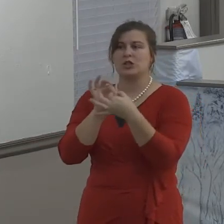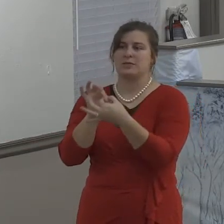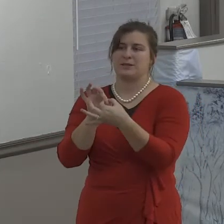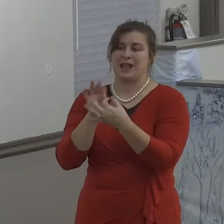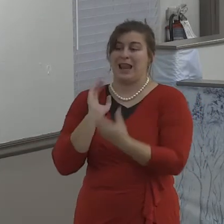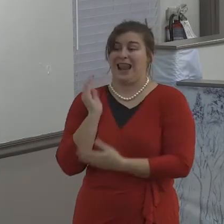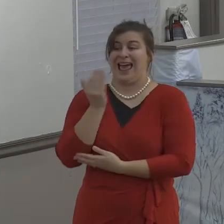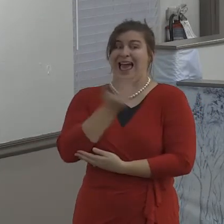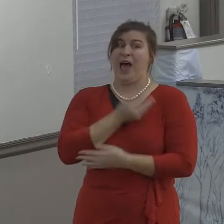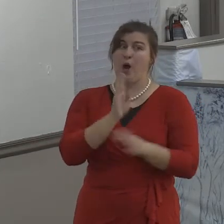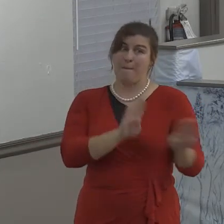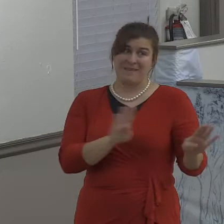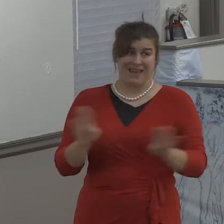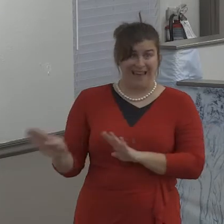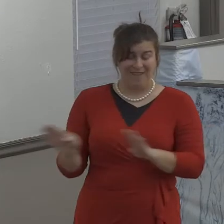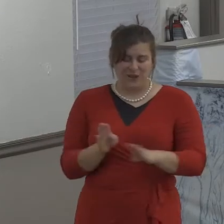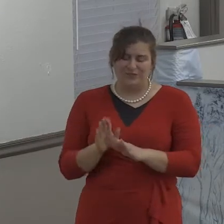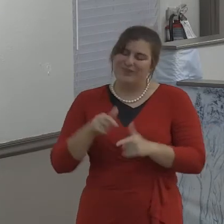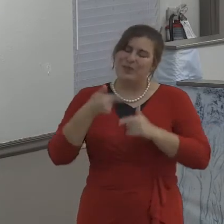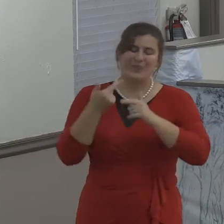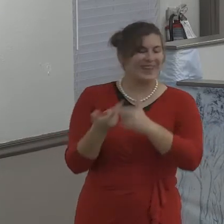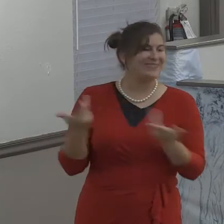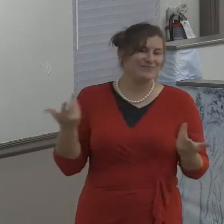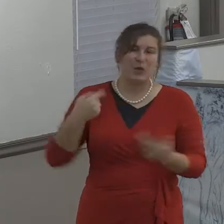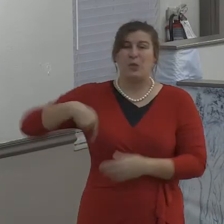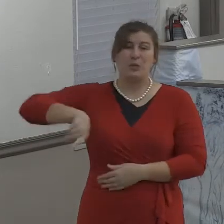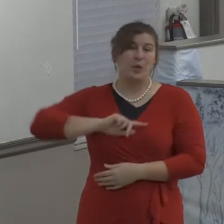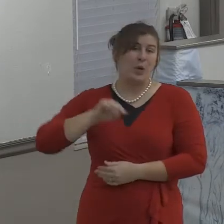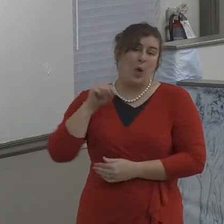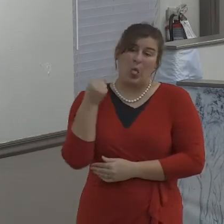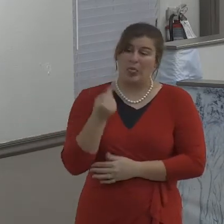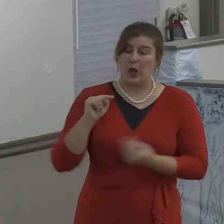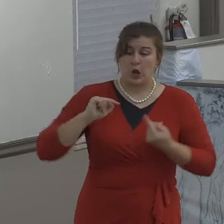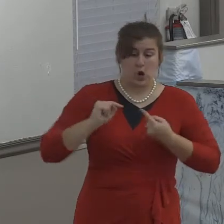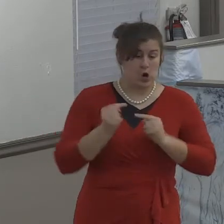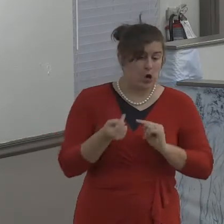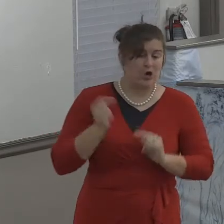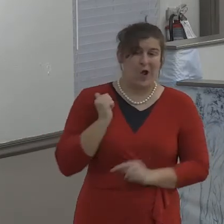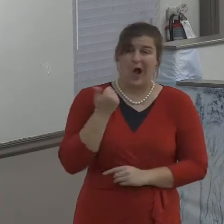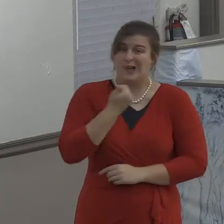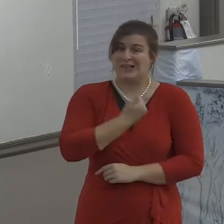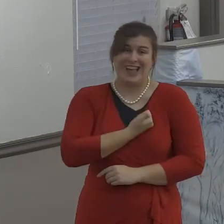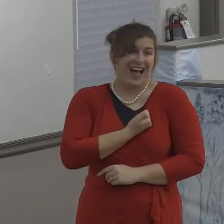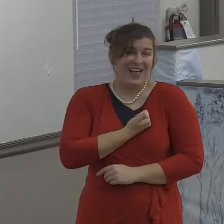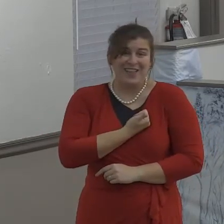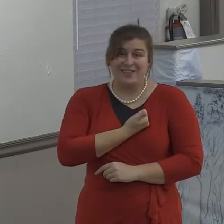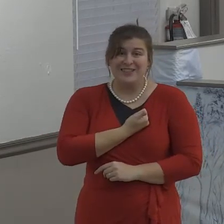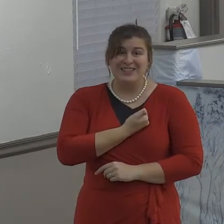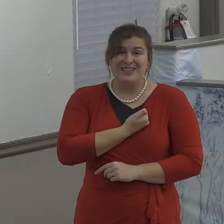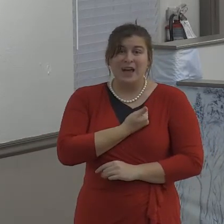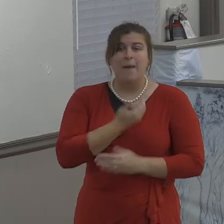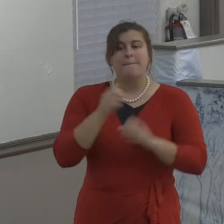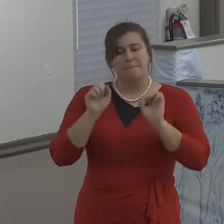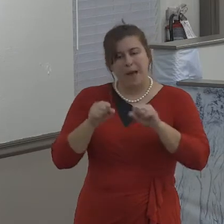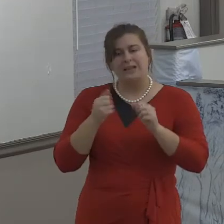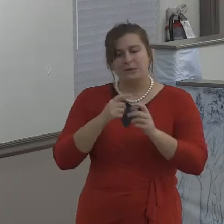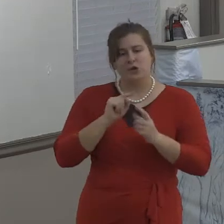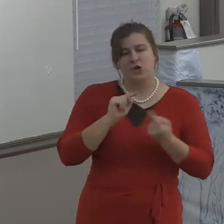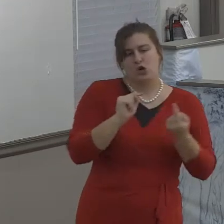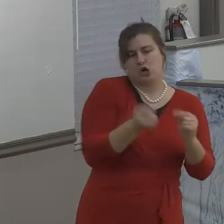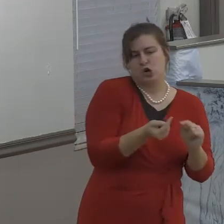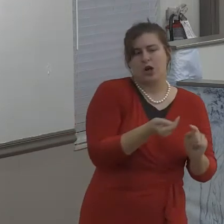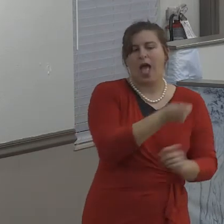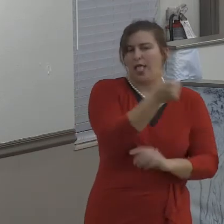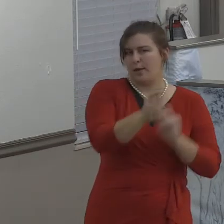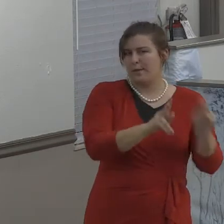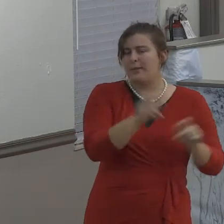we're going to stand before God. You know, any Christian that has a fear of the Lord is going to want to look at these things. And they're going to say,